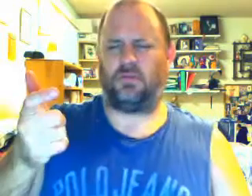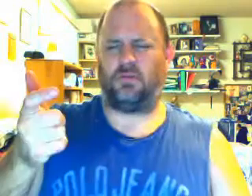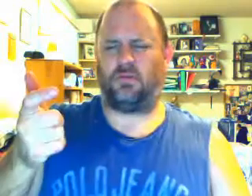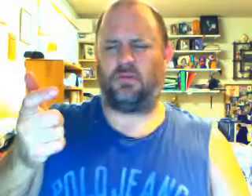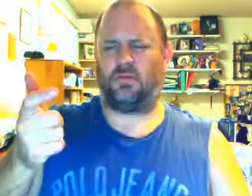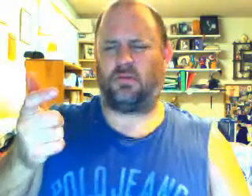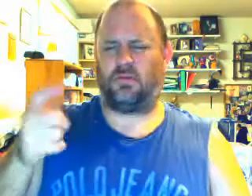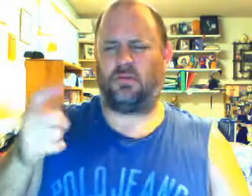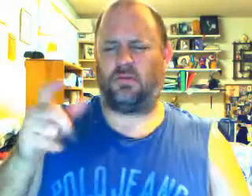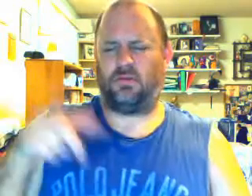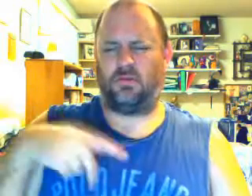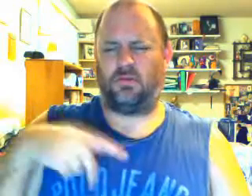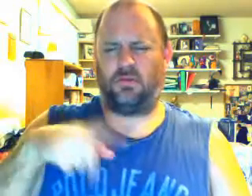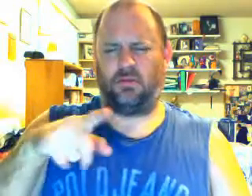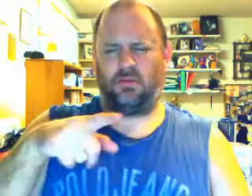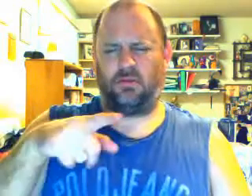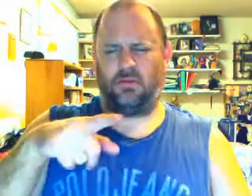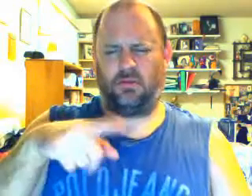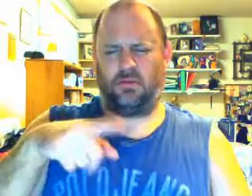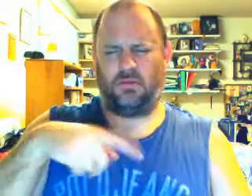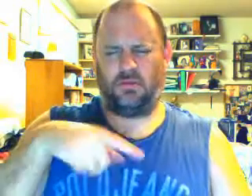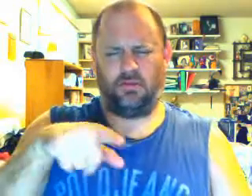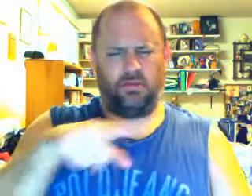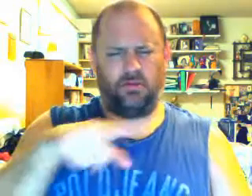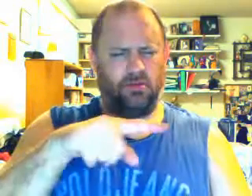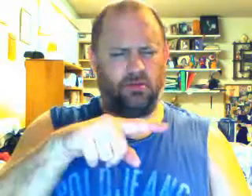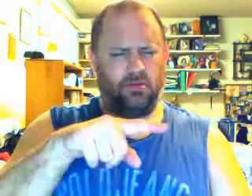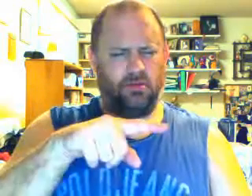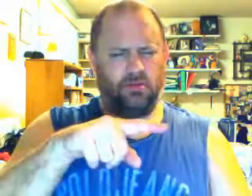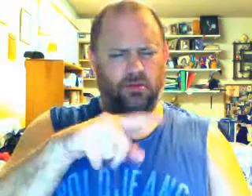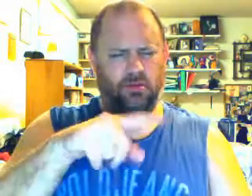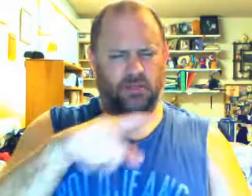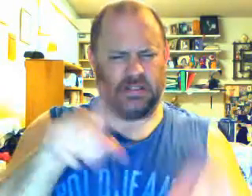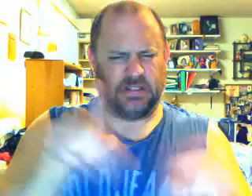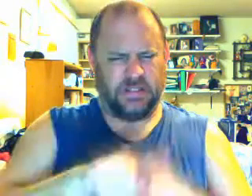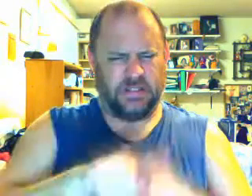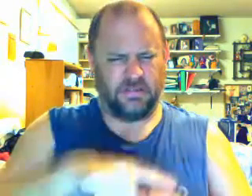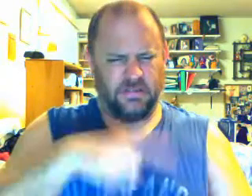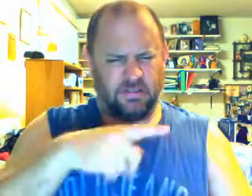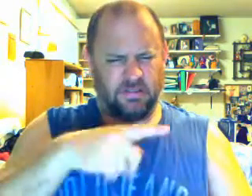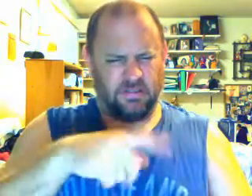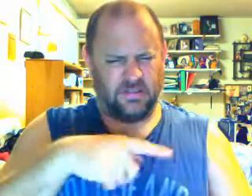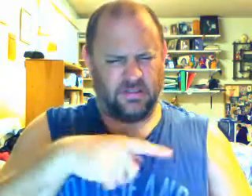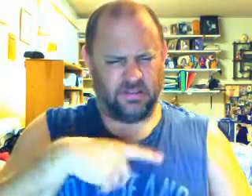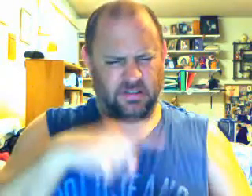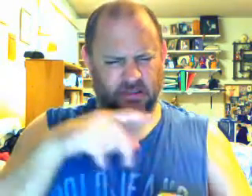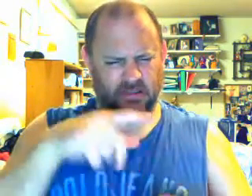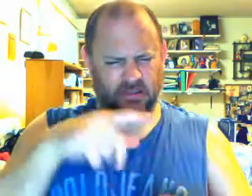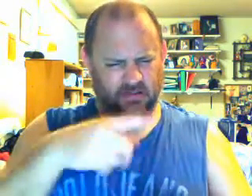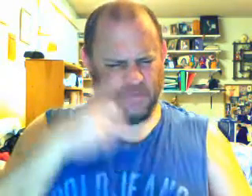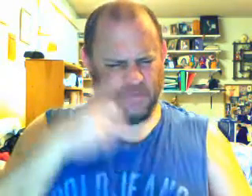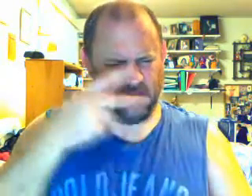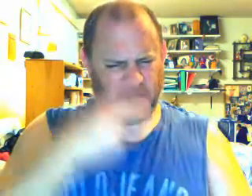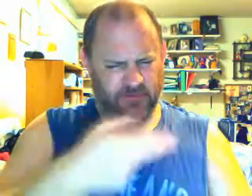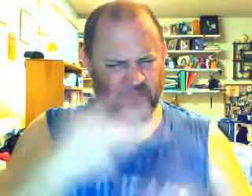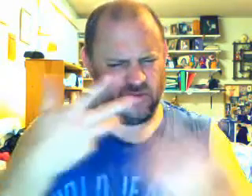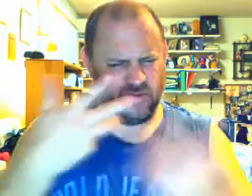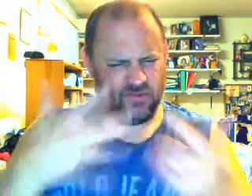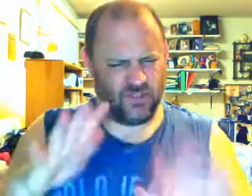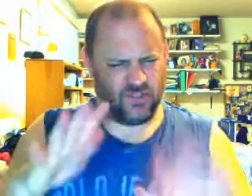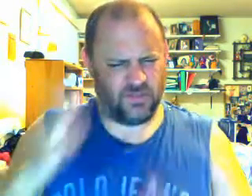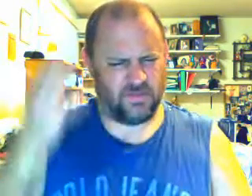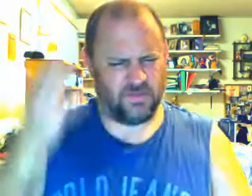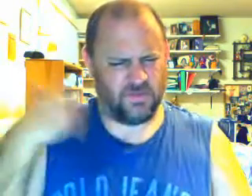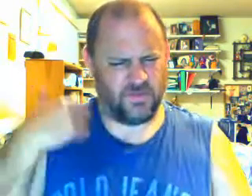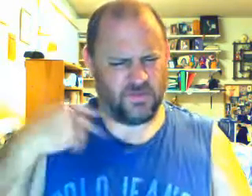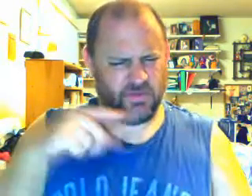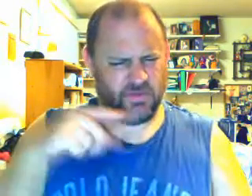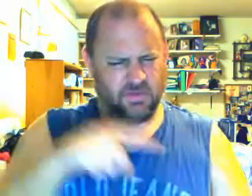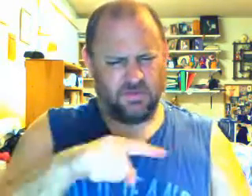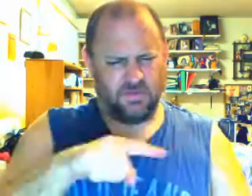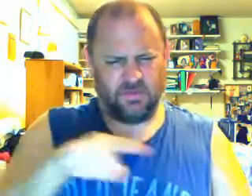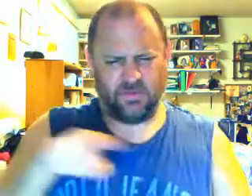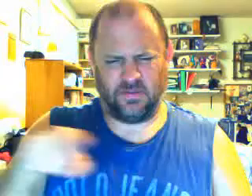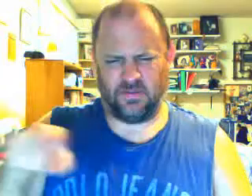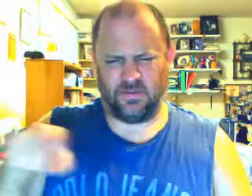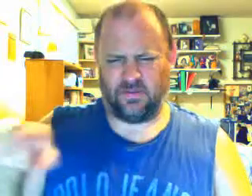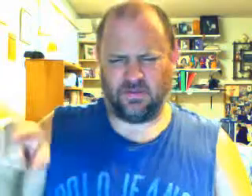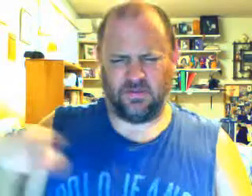religion professor Elaine Pagels. You actually said that Jesus Christ, in many ways, was one of the first superheroes. What do